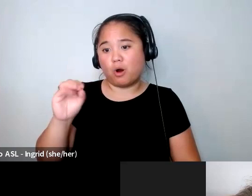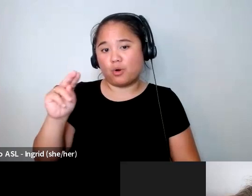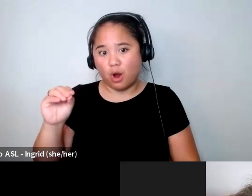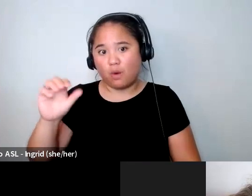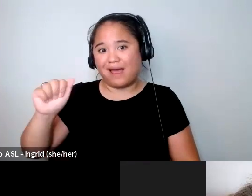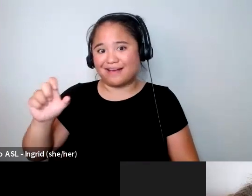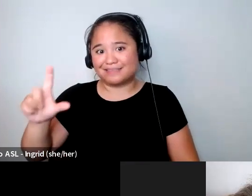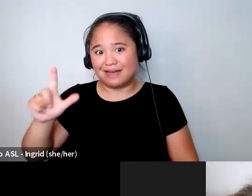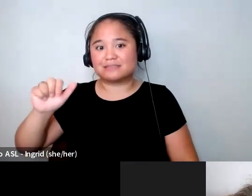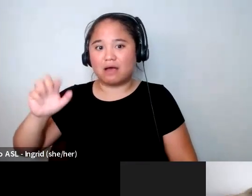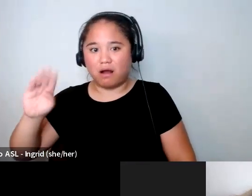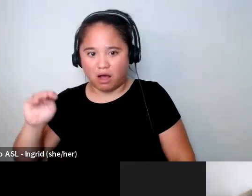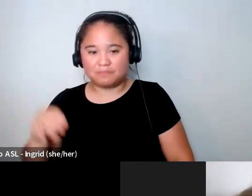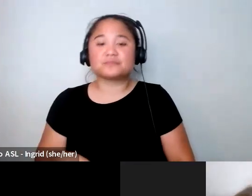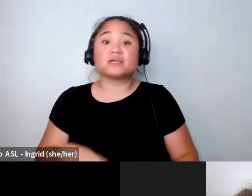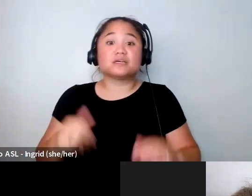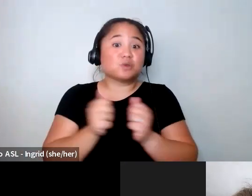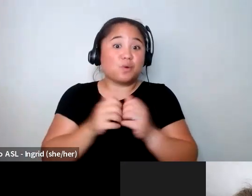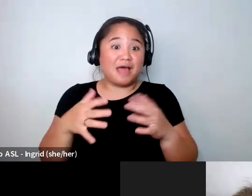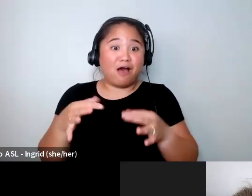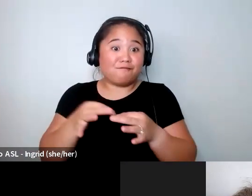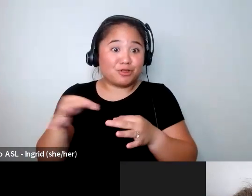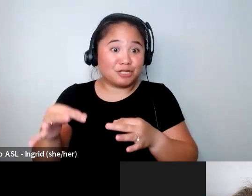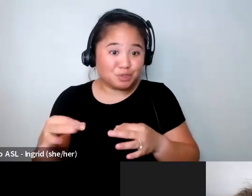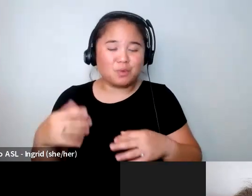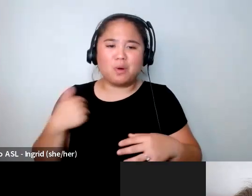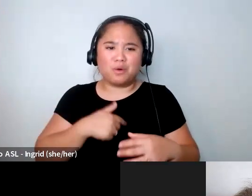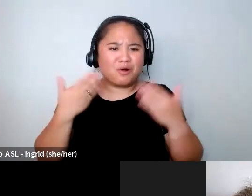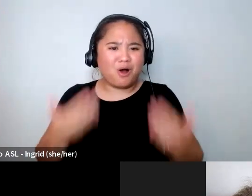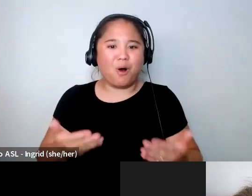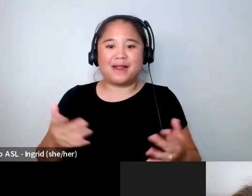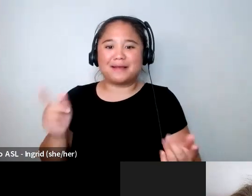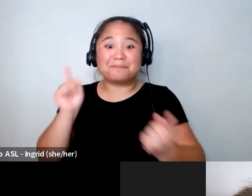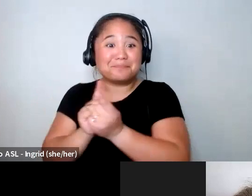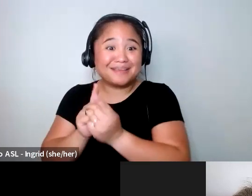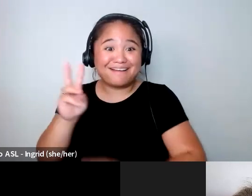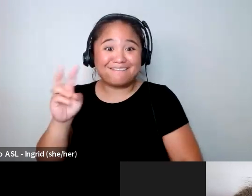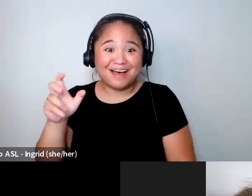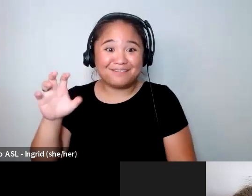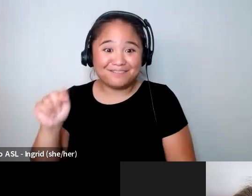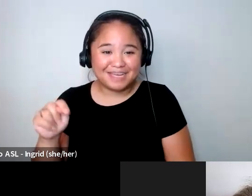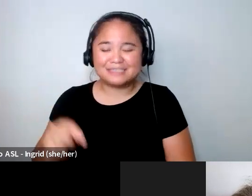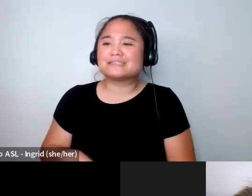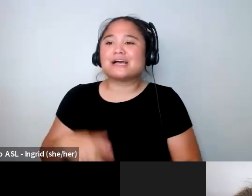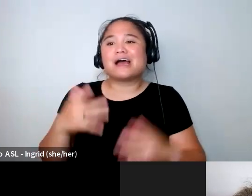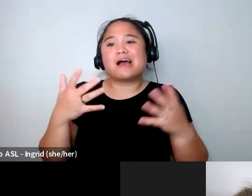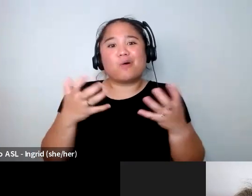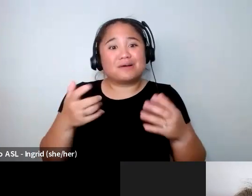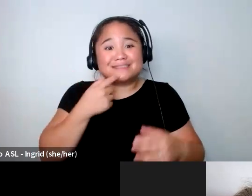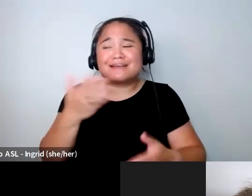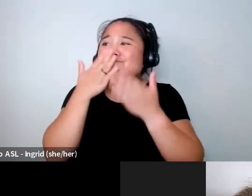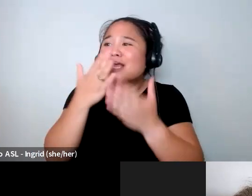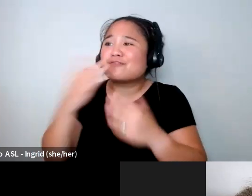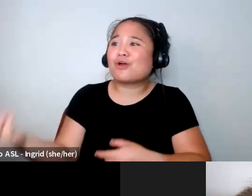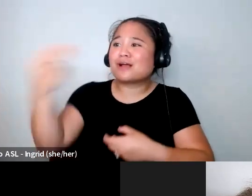now without further ado let's meet Velvet I just want to say thank you for coming